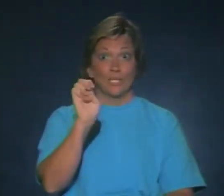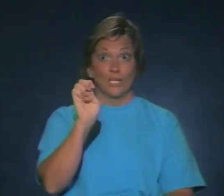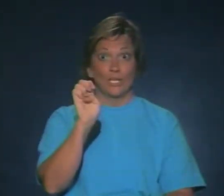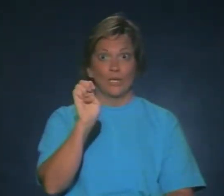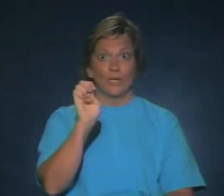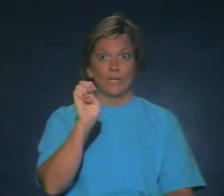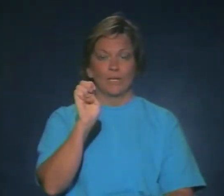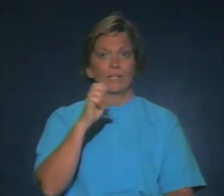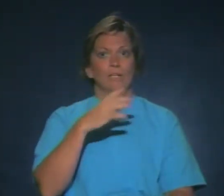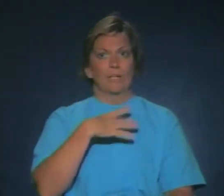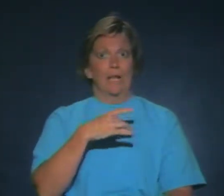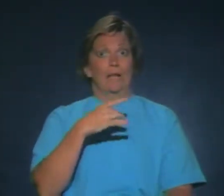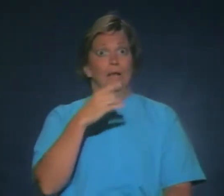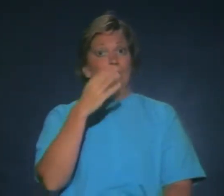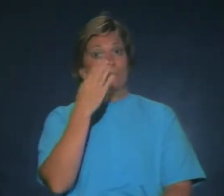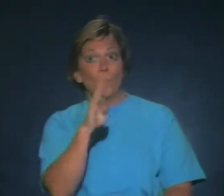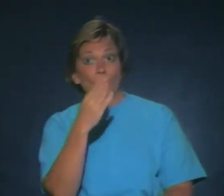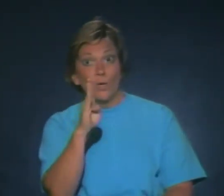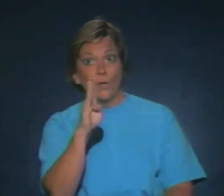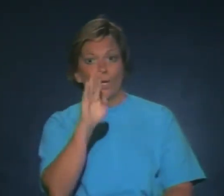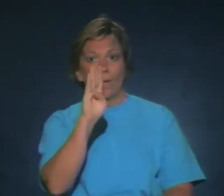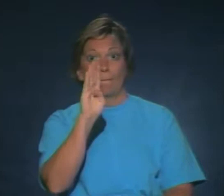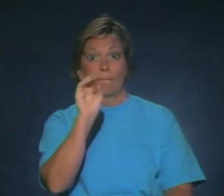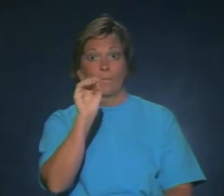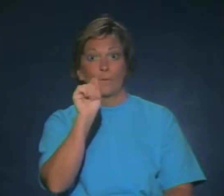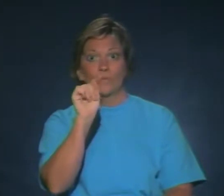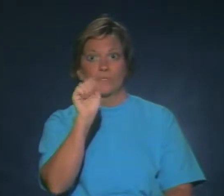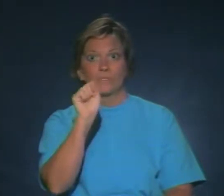She has blue boots and blue toys.